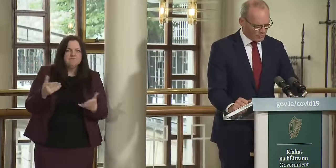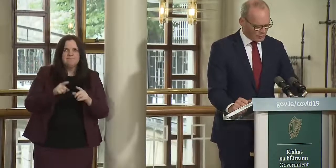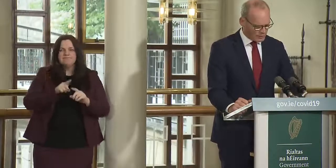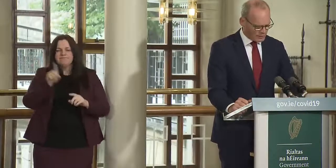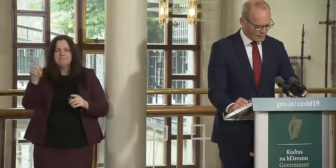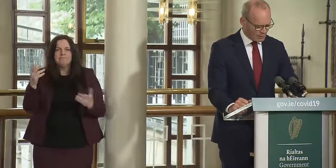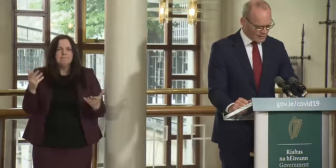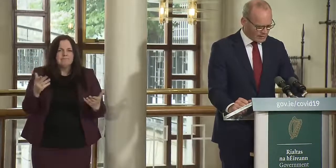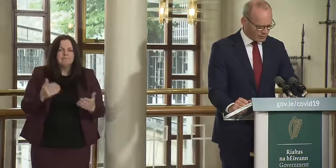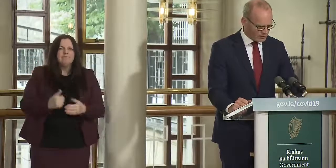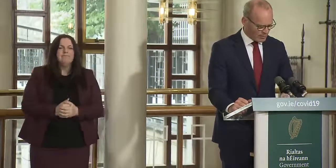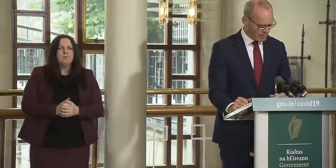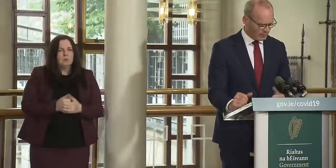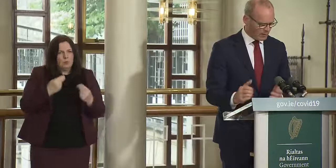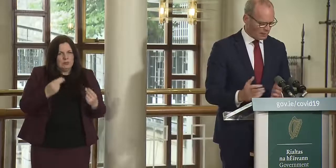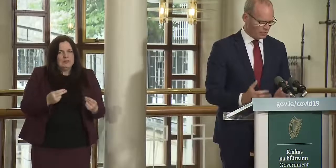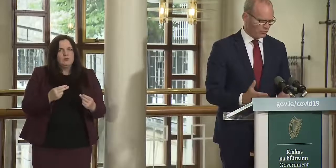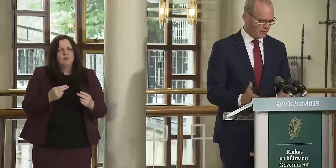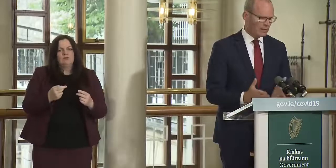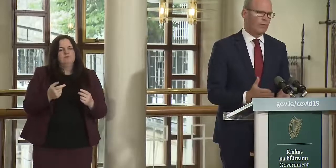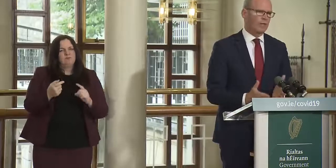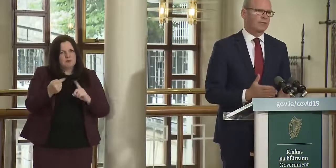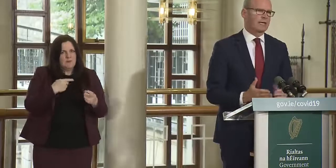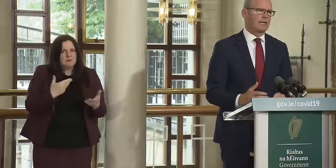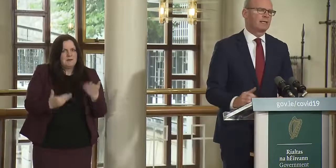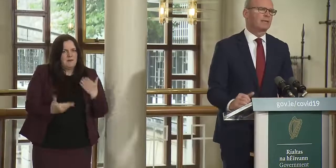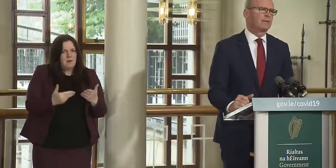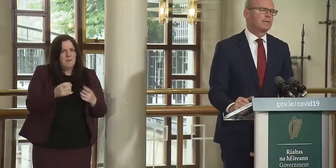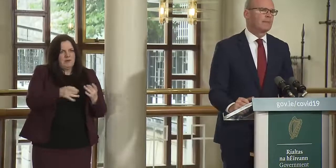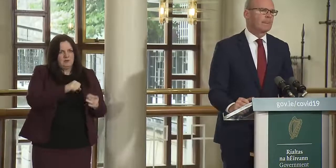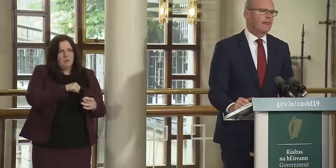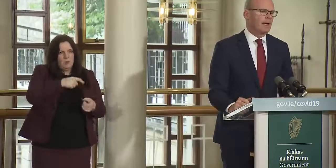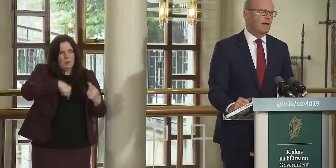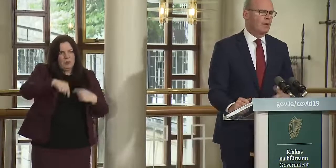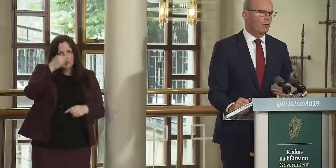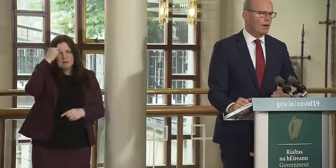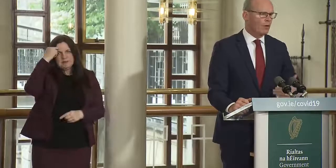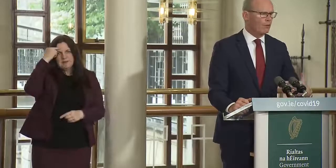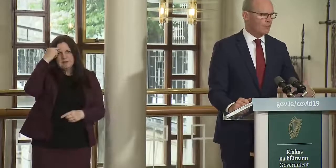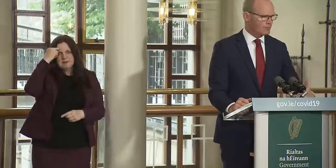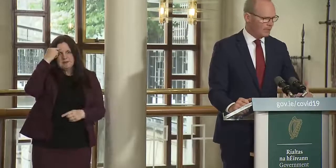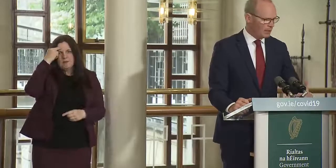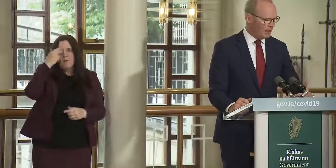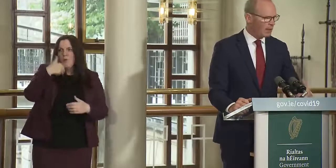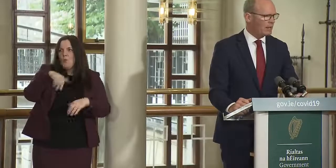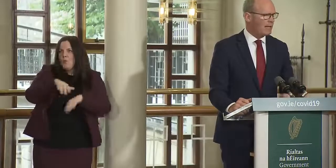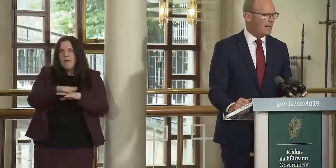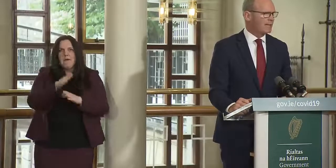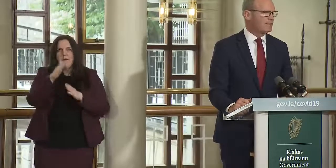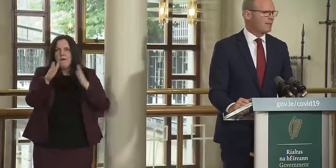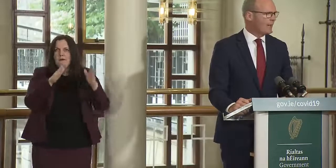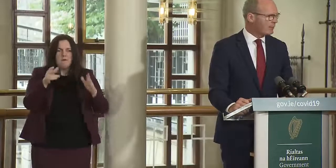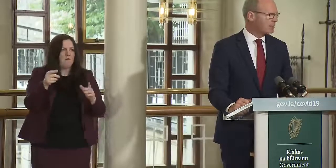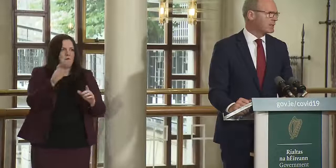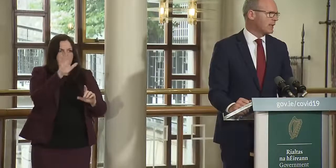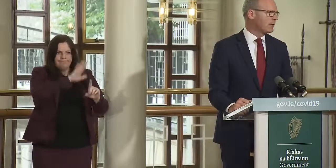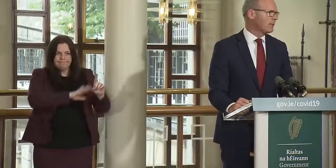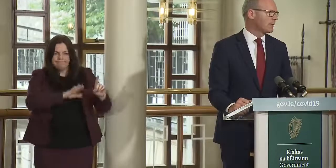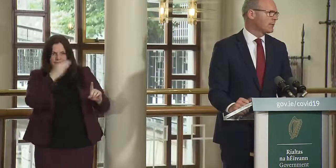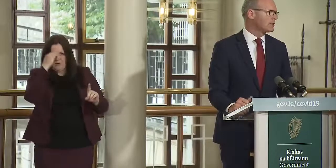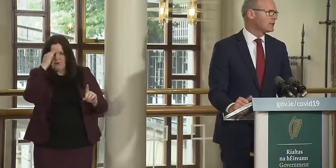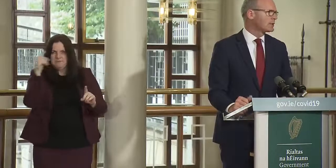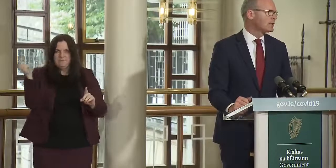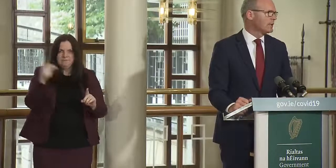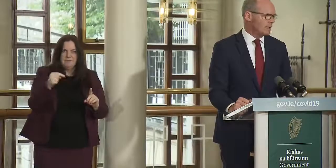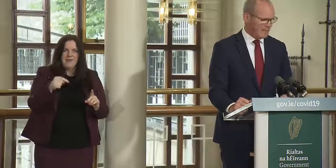and of course we need to respond by ensuring that we understand uh where all of those people are and that they understand